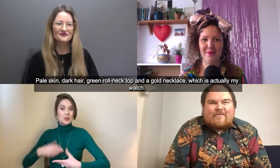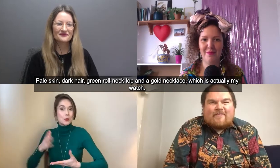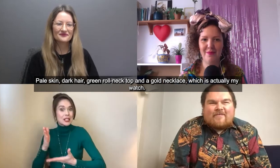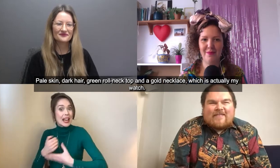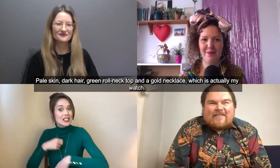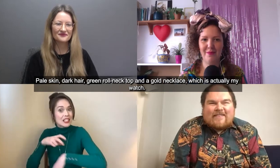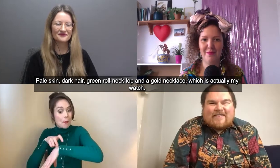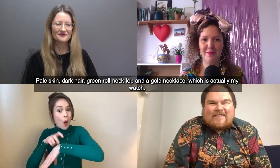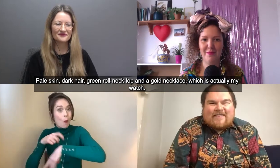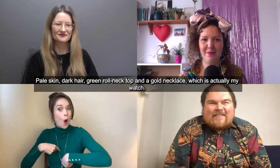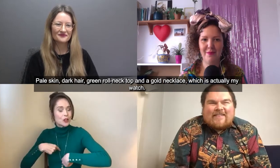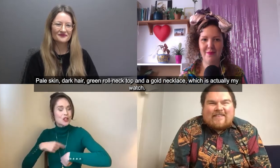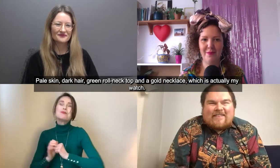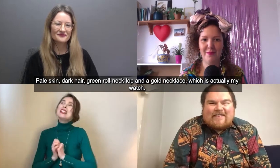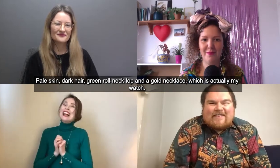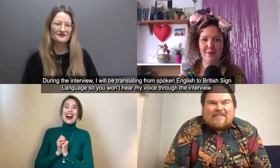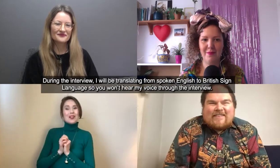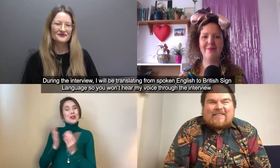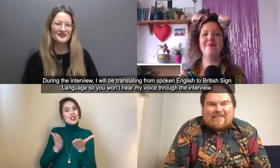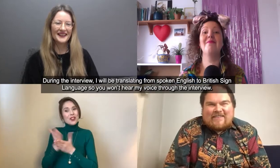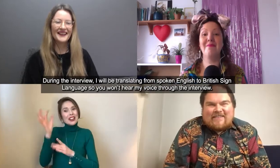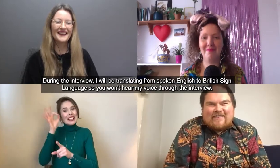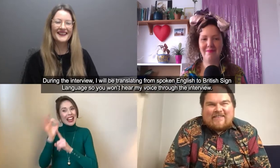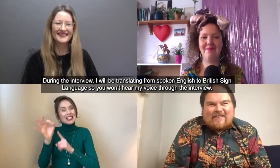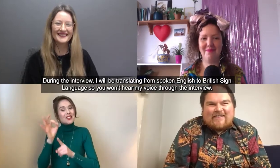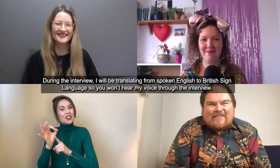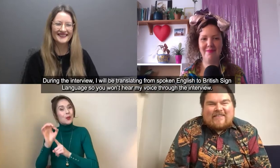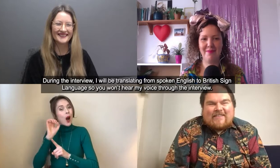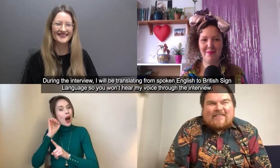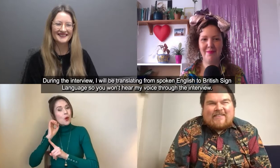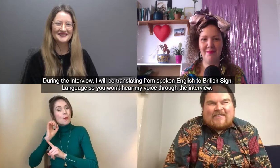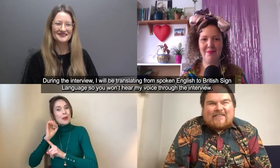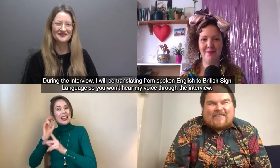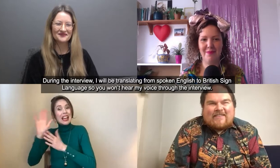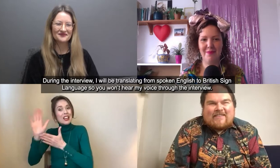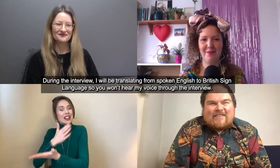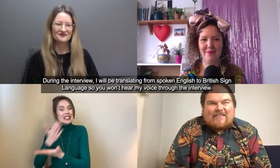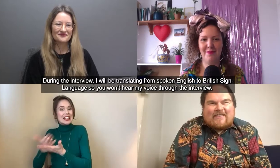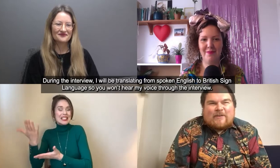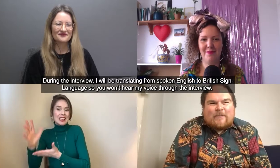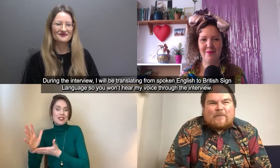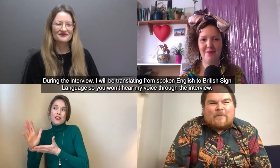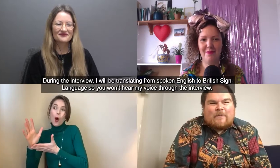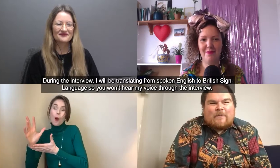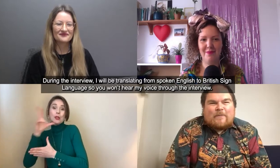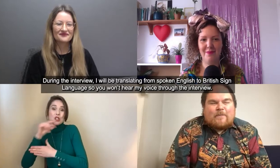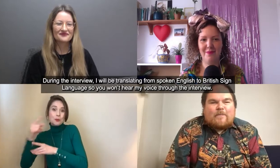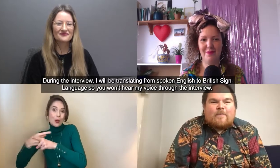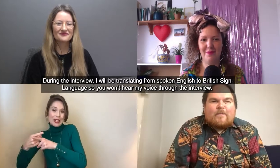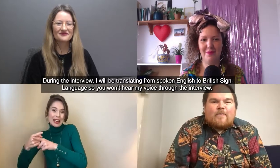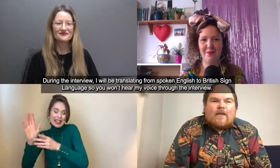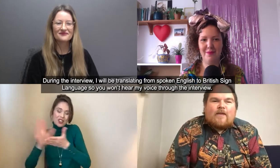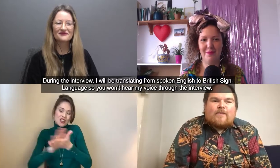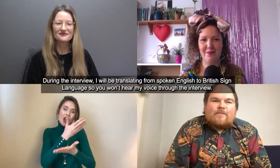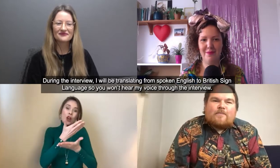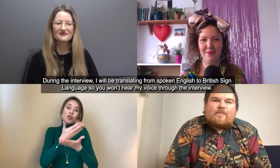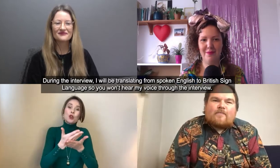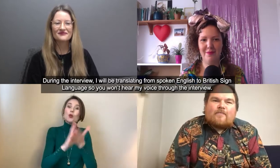which is actually my watch um during the interview I will be translating from spoken English to